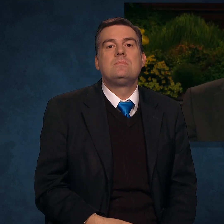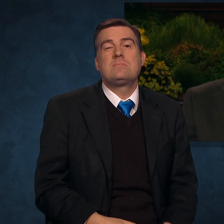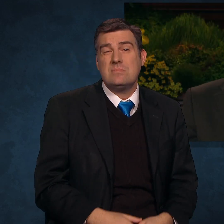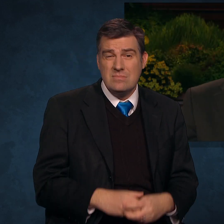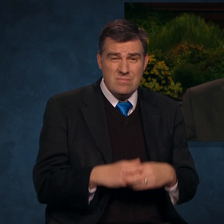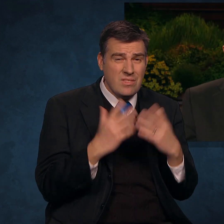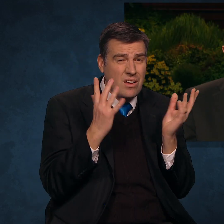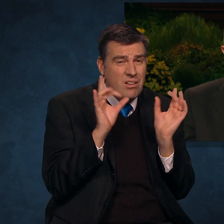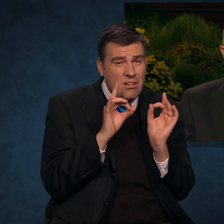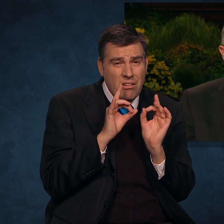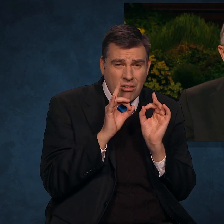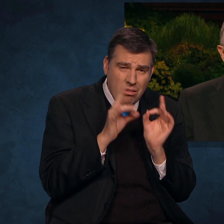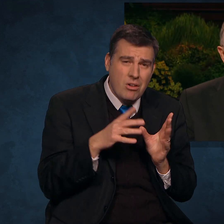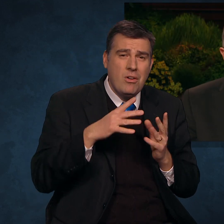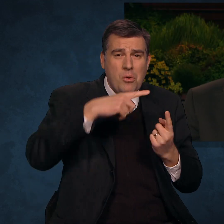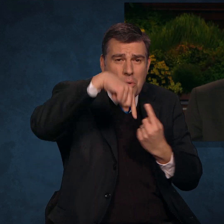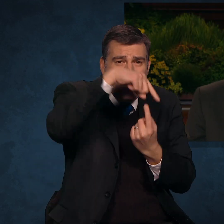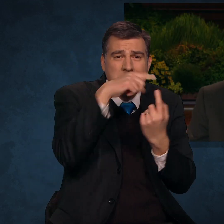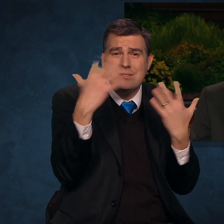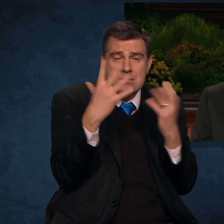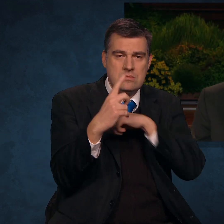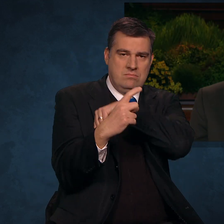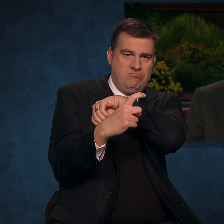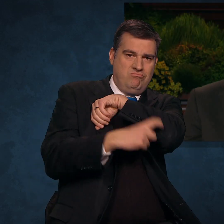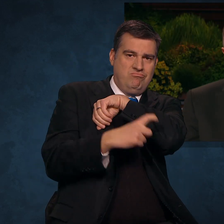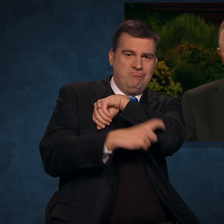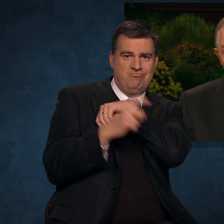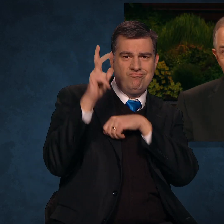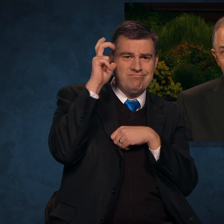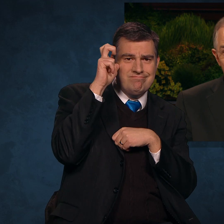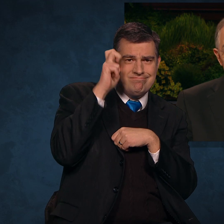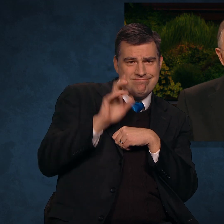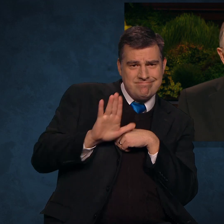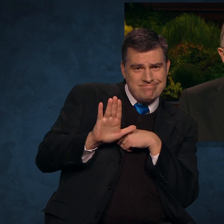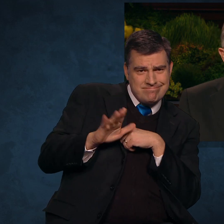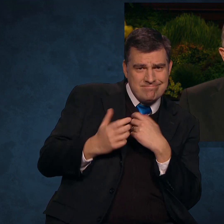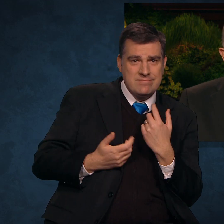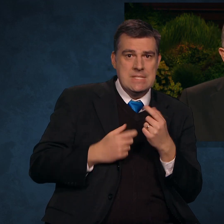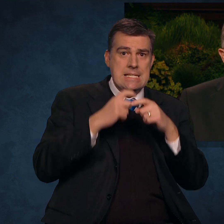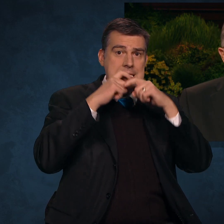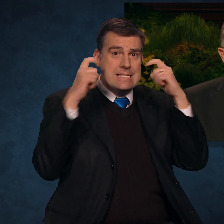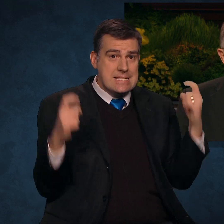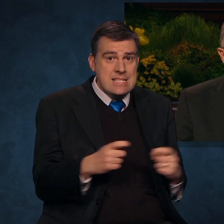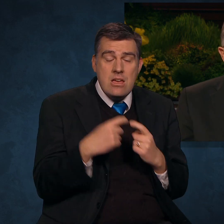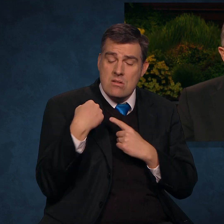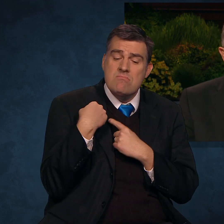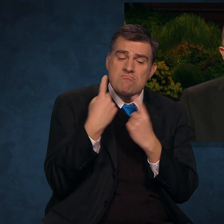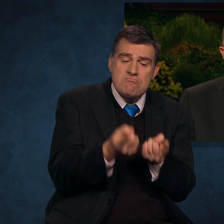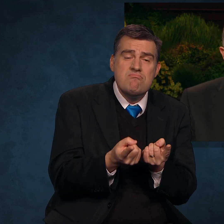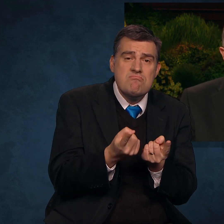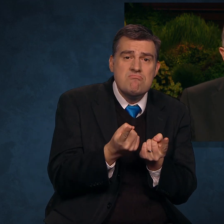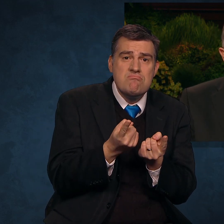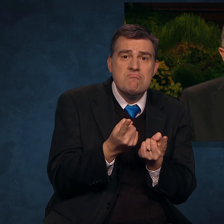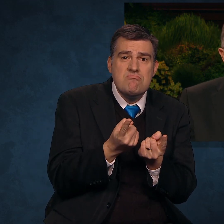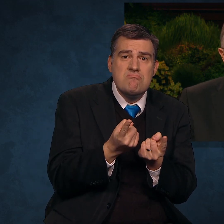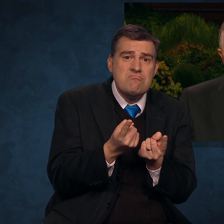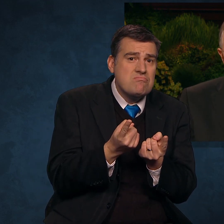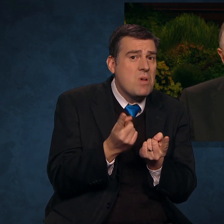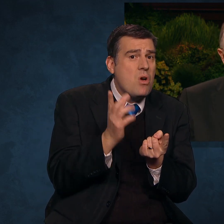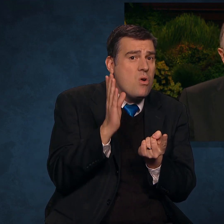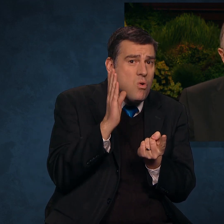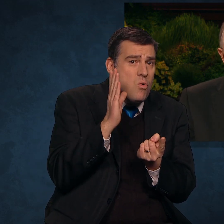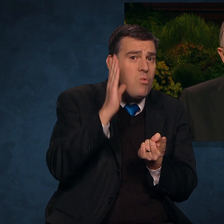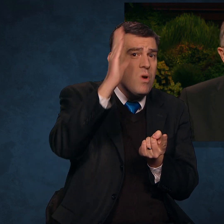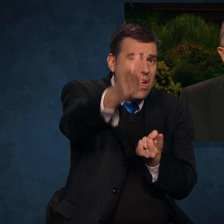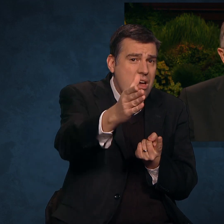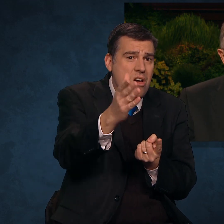The worst whirlwinds are the temptations of the adversary. Sin always has been and always